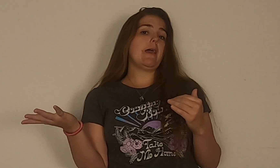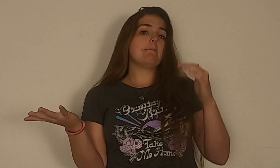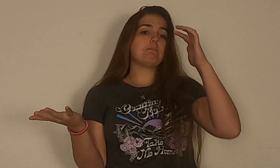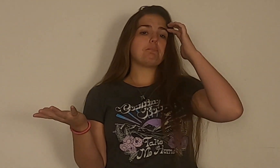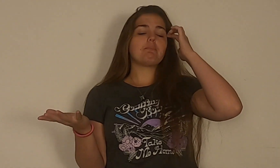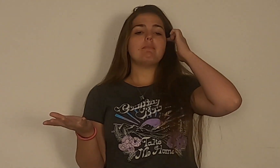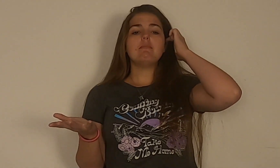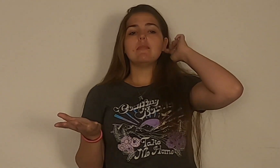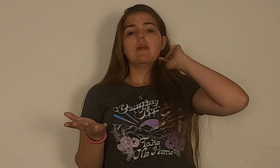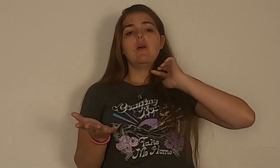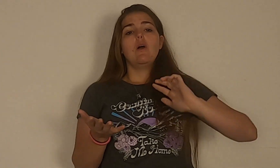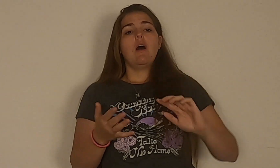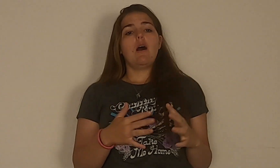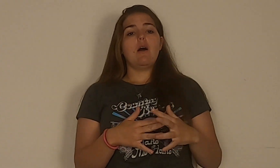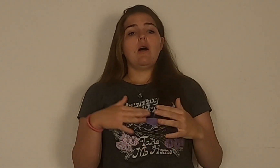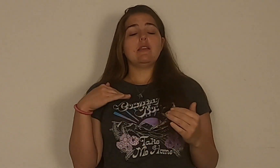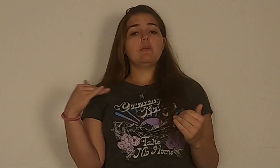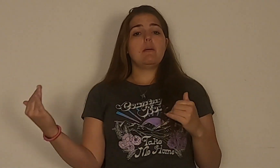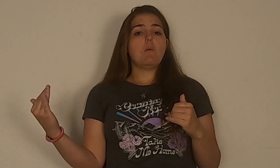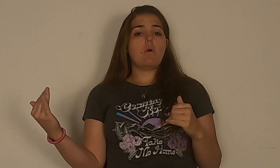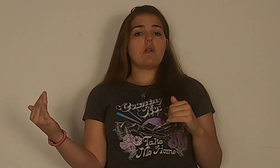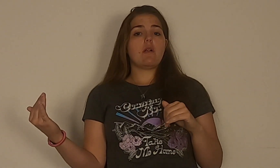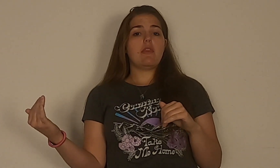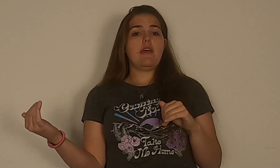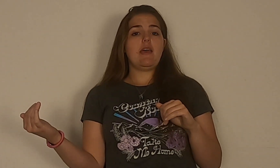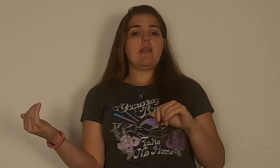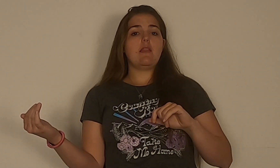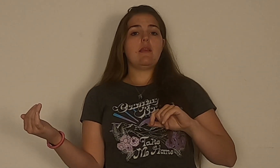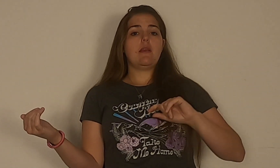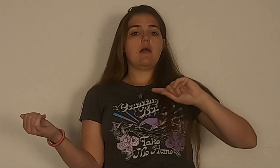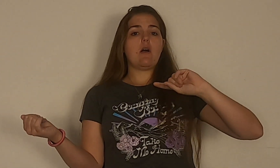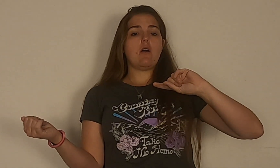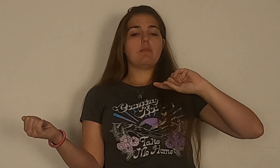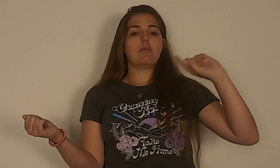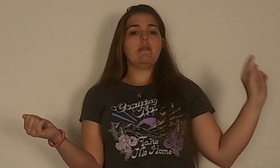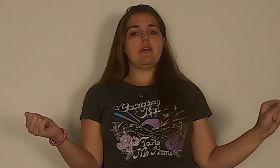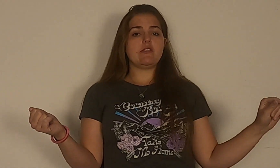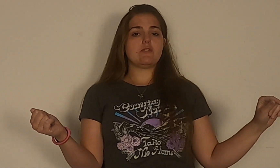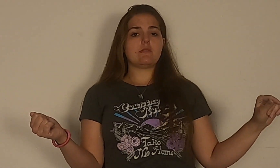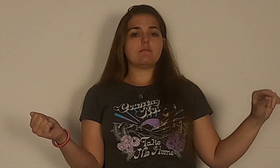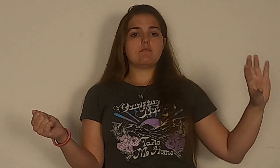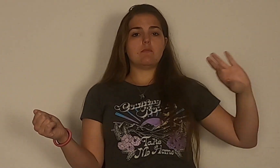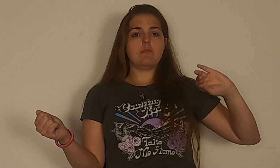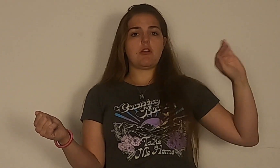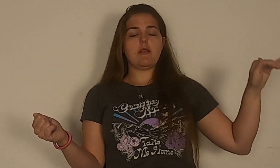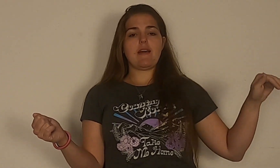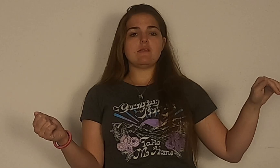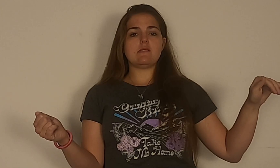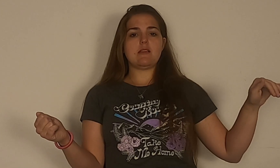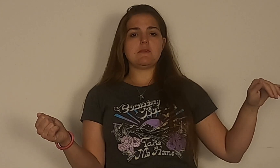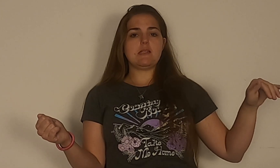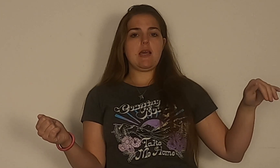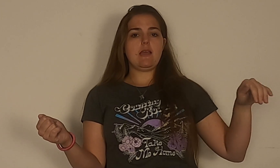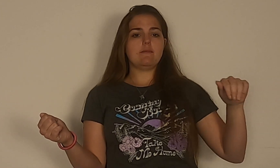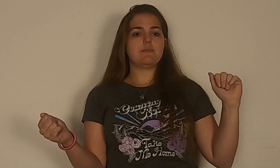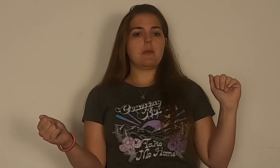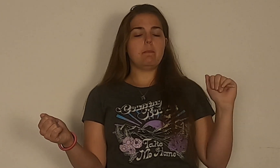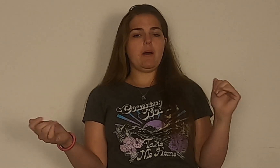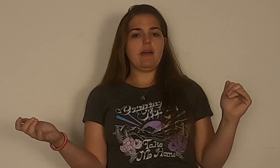day. A little bit more than our previous 30,000 steps a day but